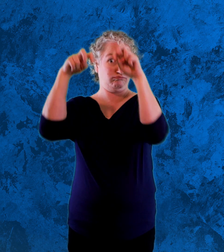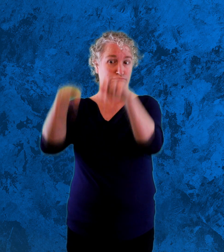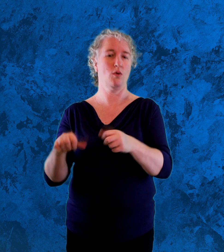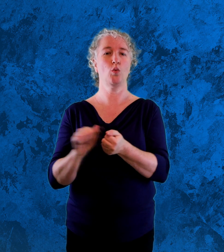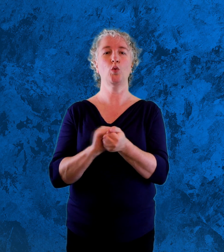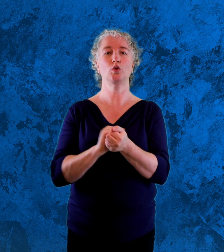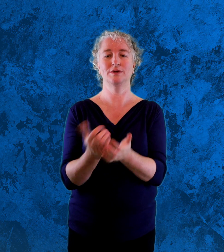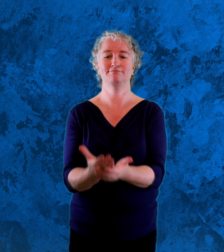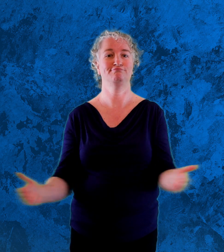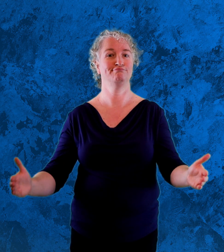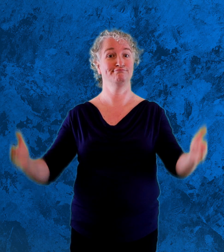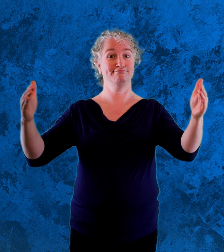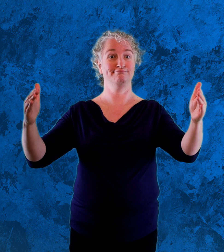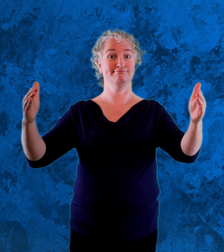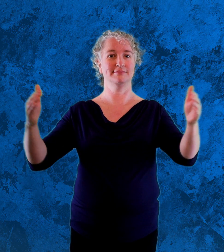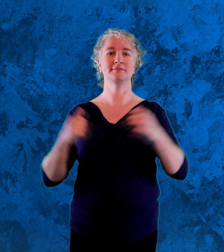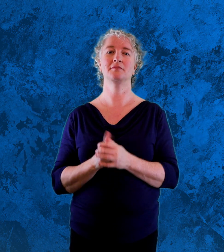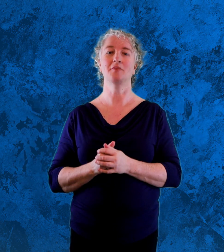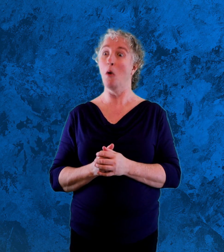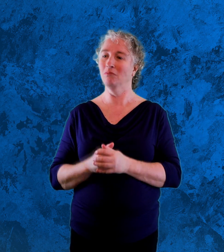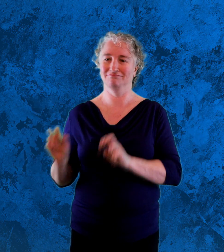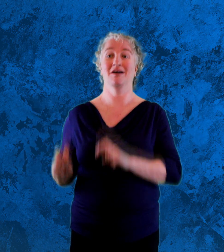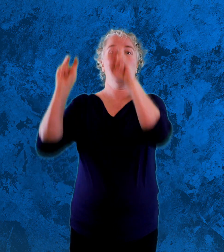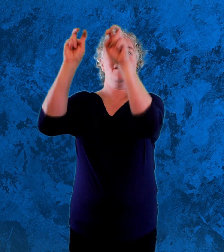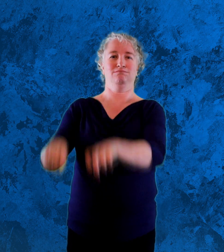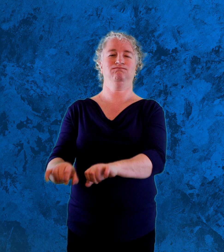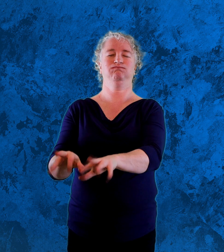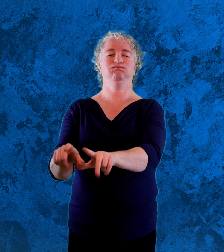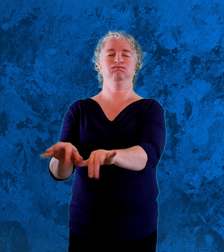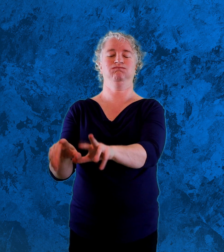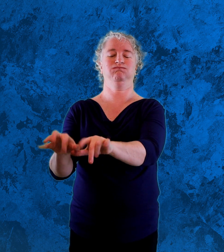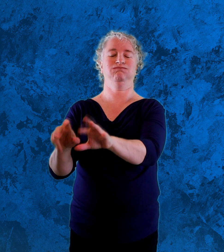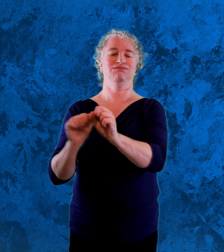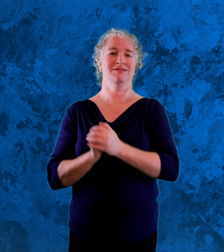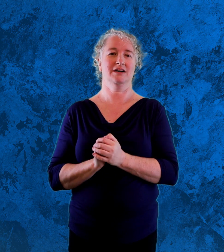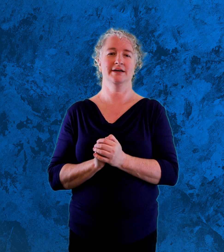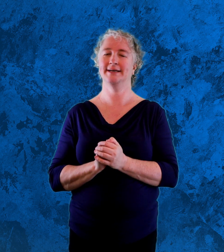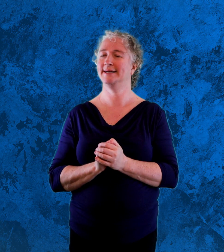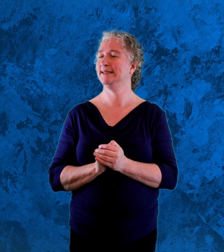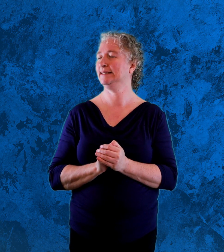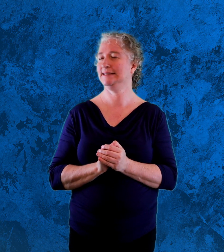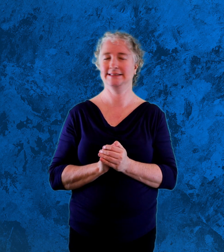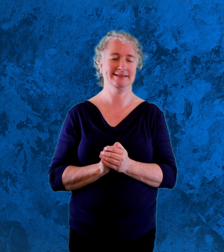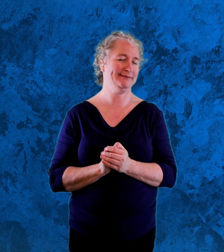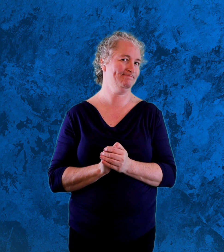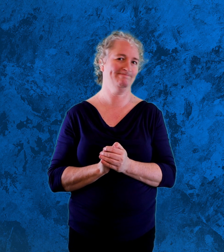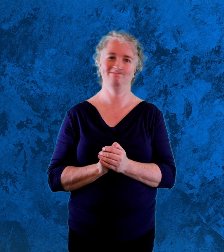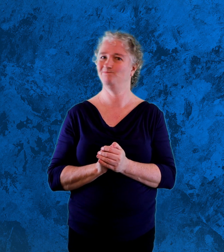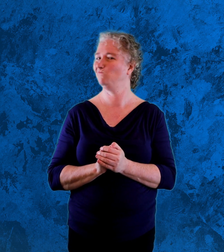we have a soak in the laundry tub instead? Asked Ben. Bandit willingly agreed. Oh no!